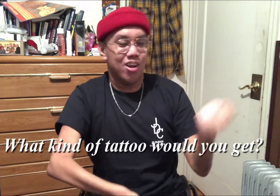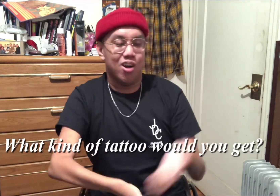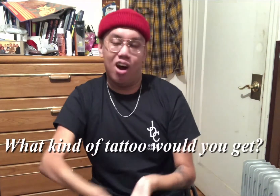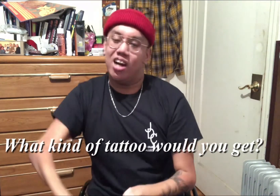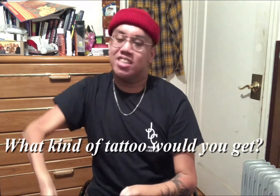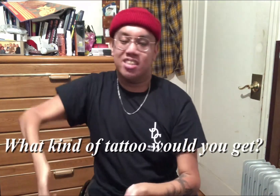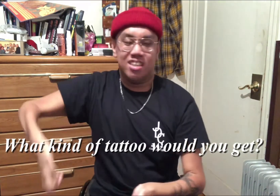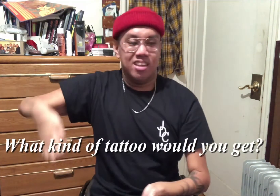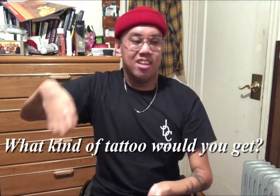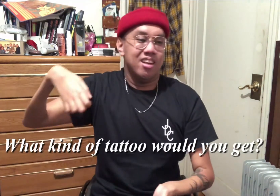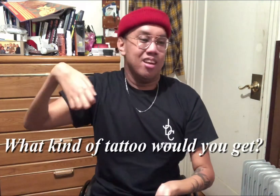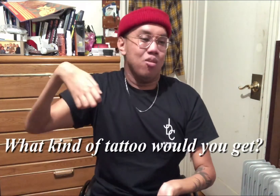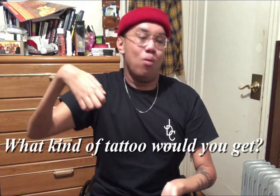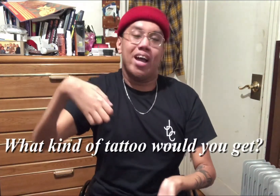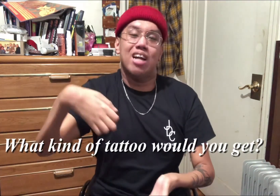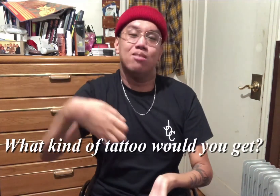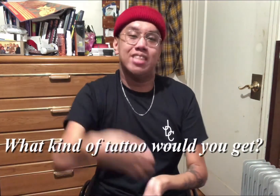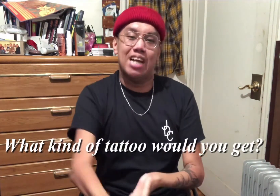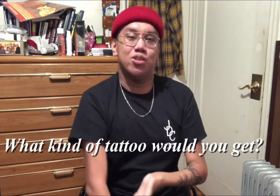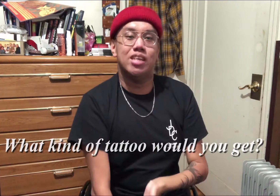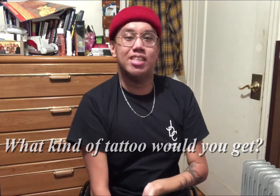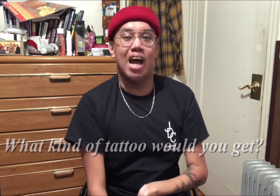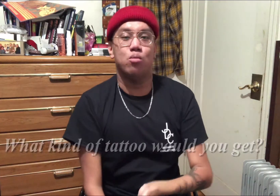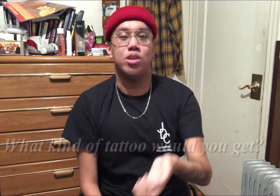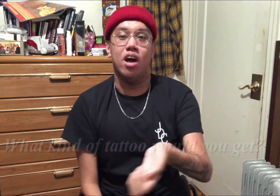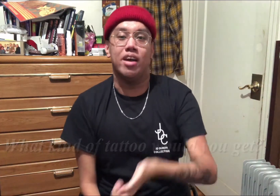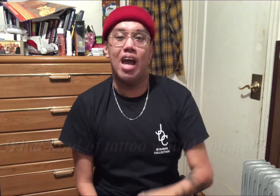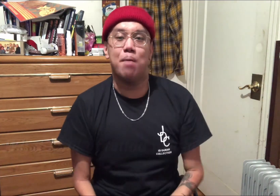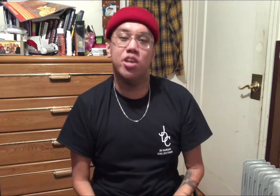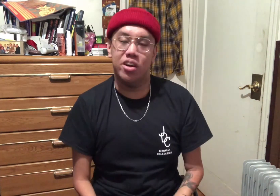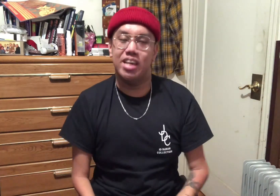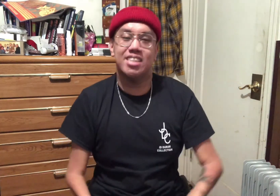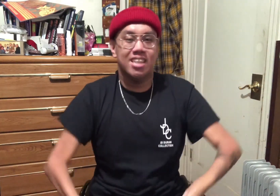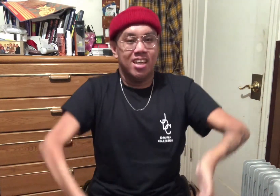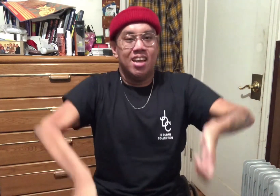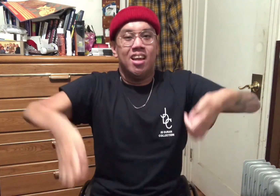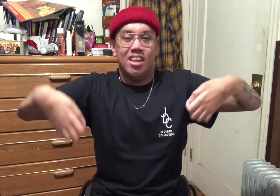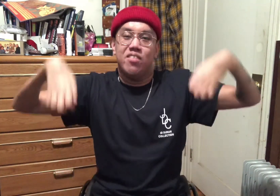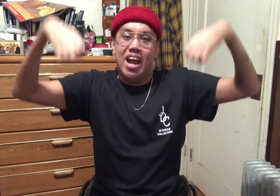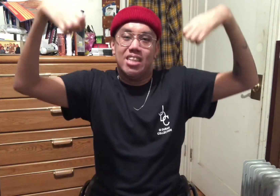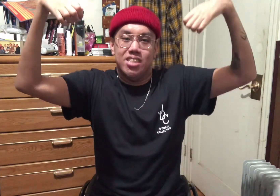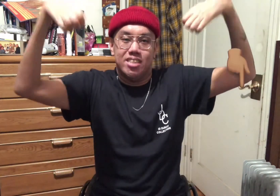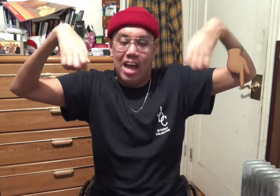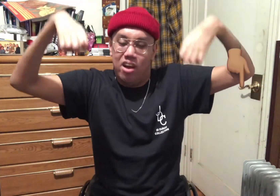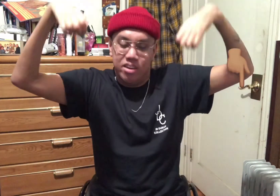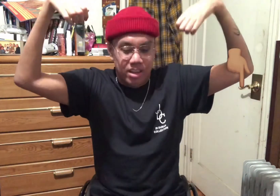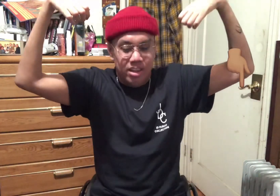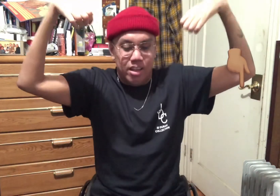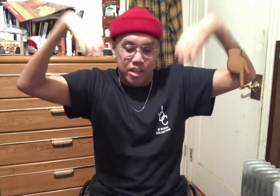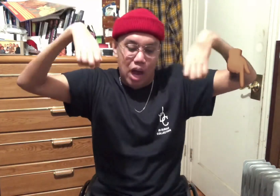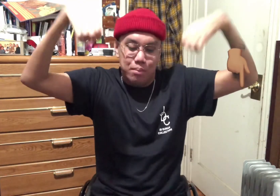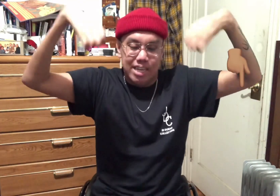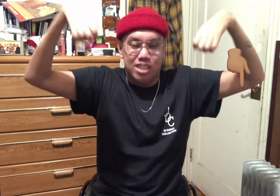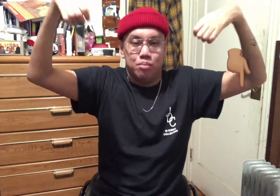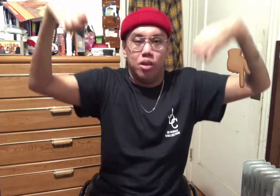cost, what kind of tattoo design would y'all get? I'm curious. Leave your answers down in the comment section below.